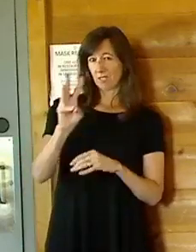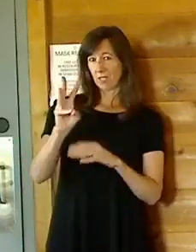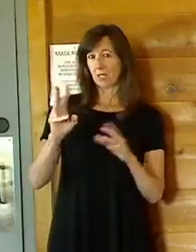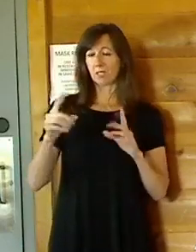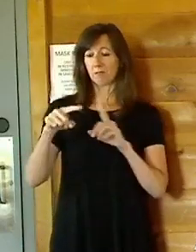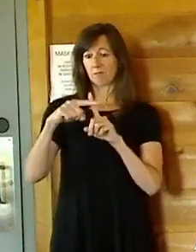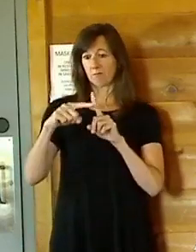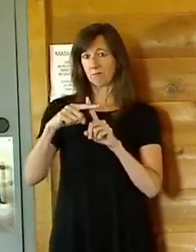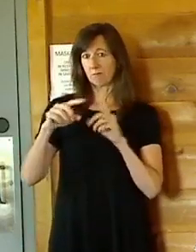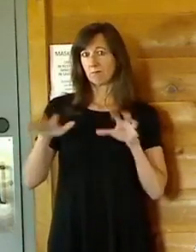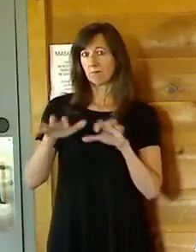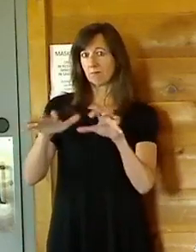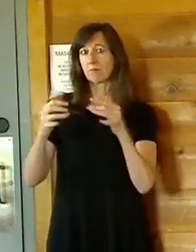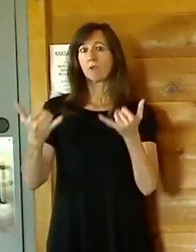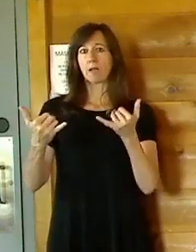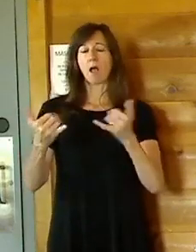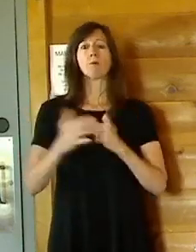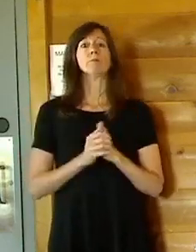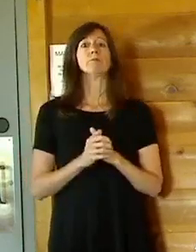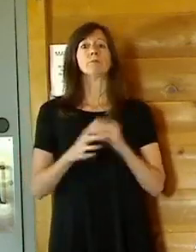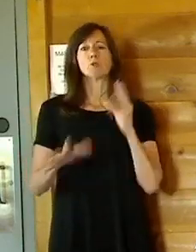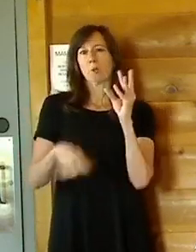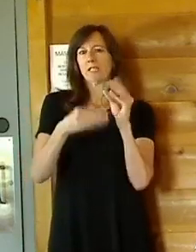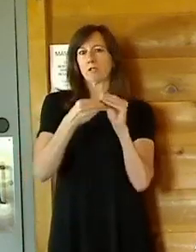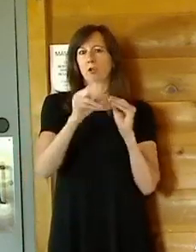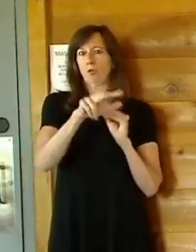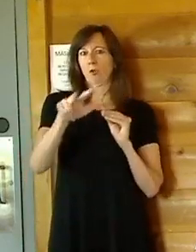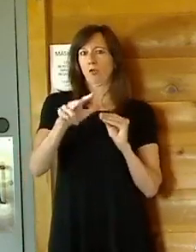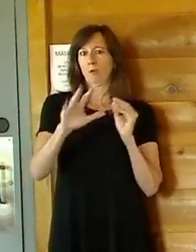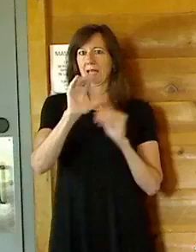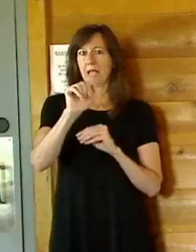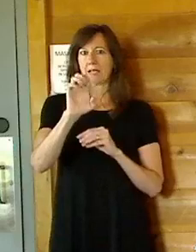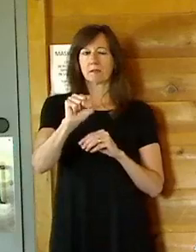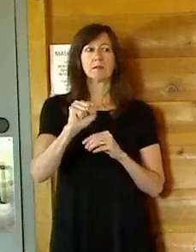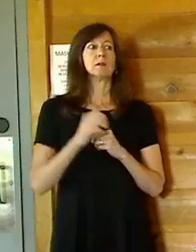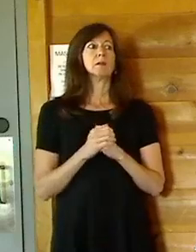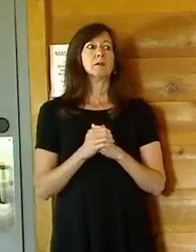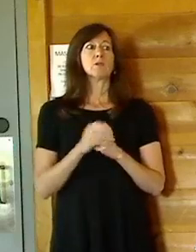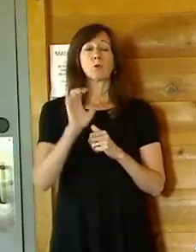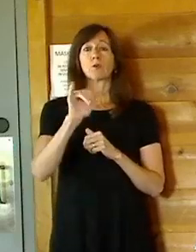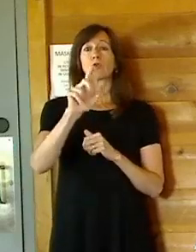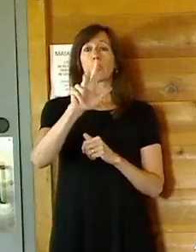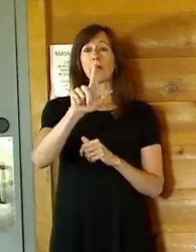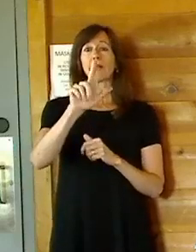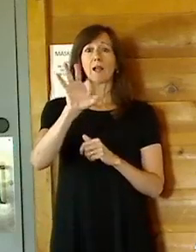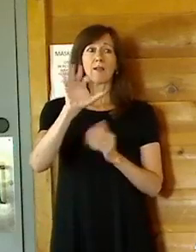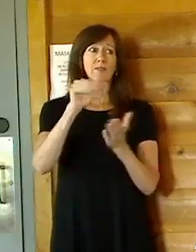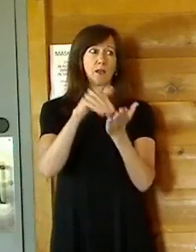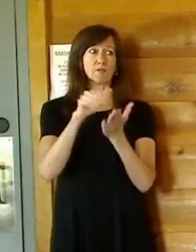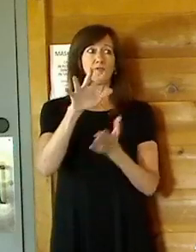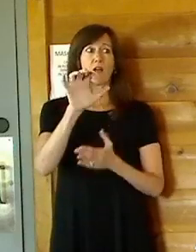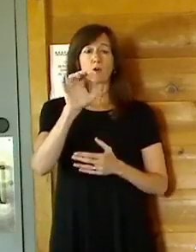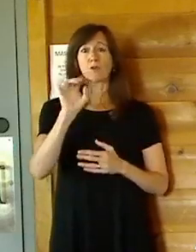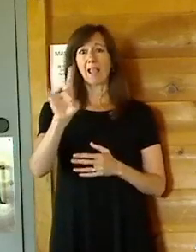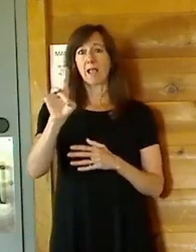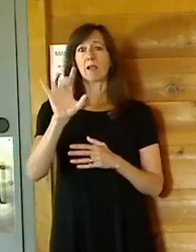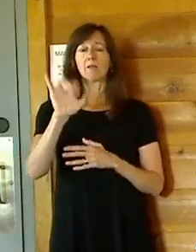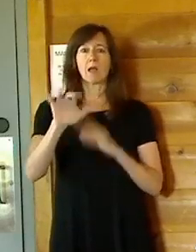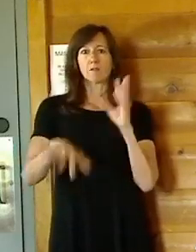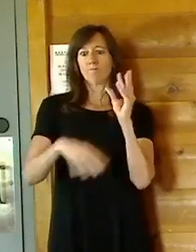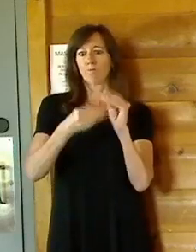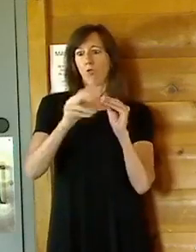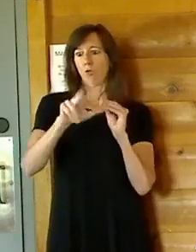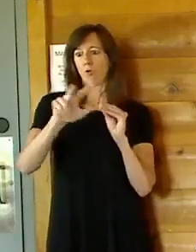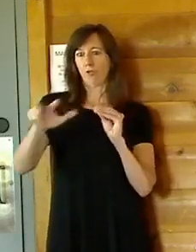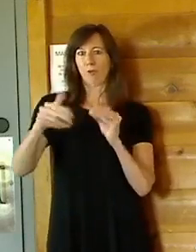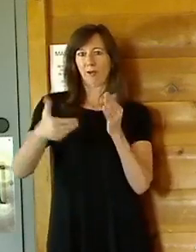reference, that's 33 additional cases. the 29,508 is 33 additional cases since the last time we got together two weeks